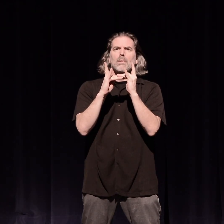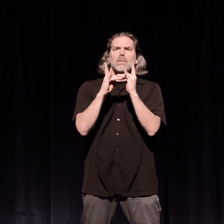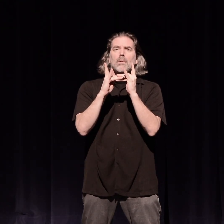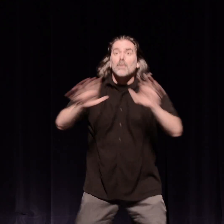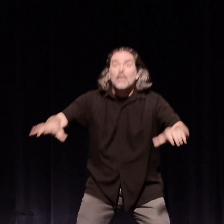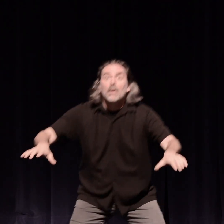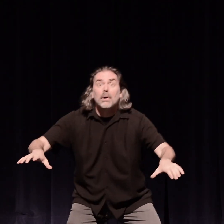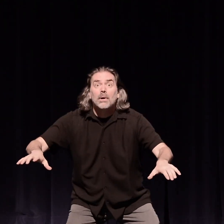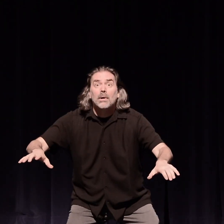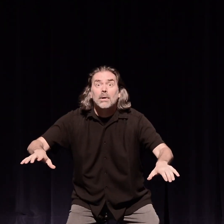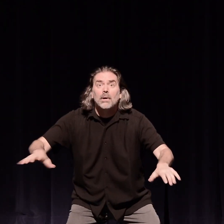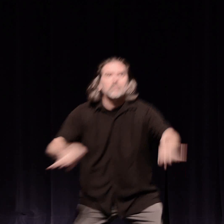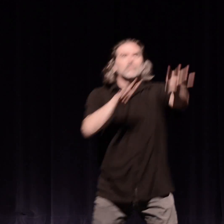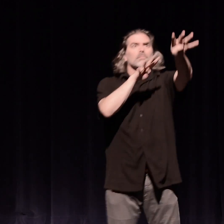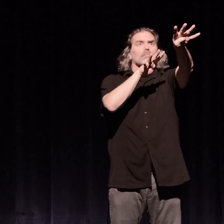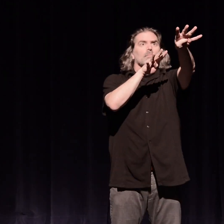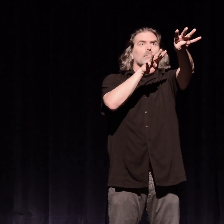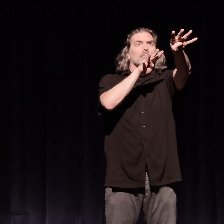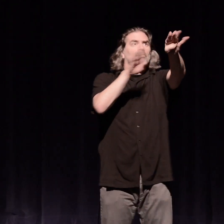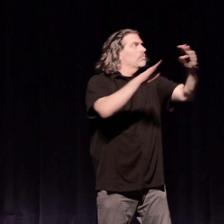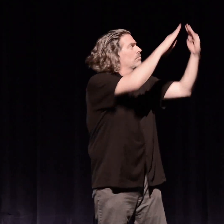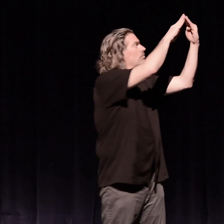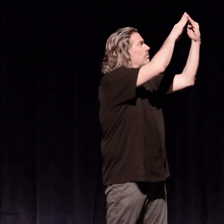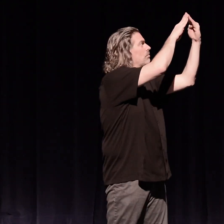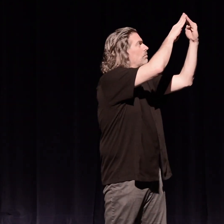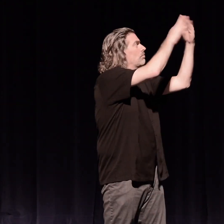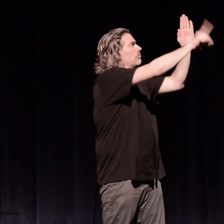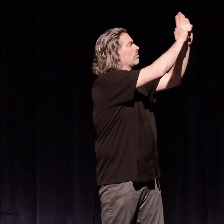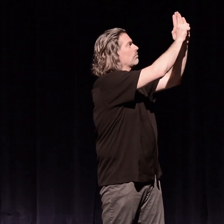All eyes, all, on the clock.